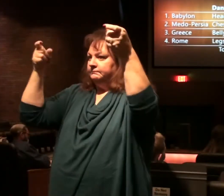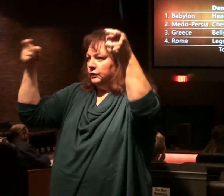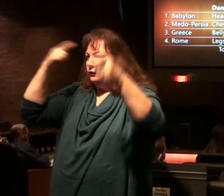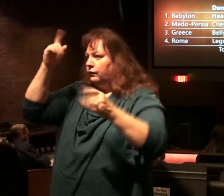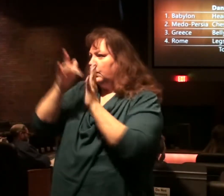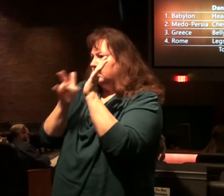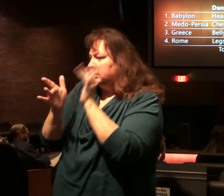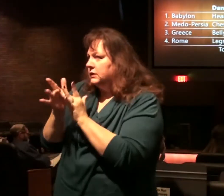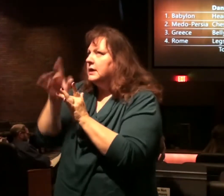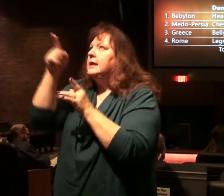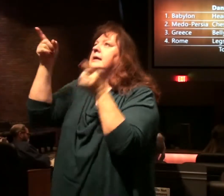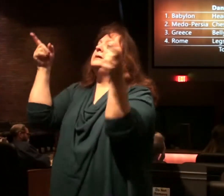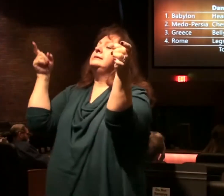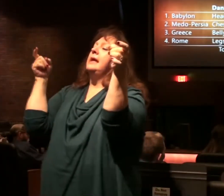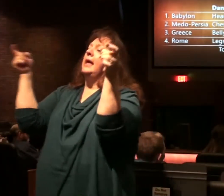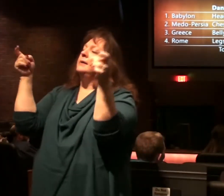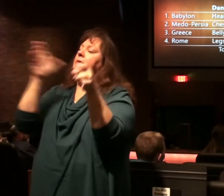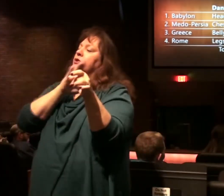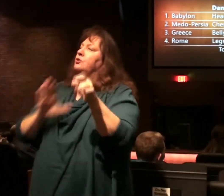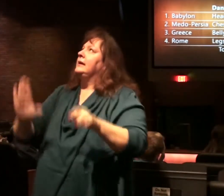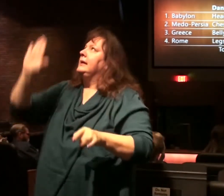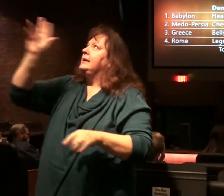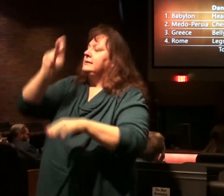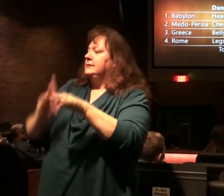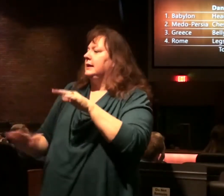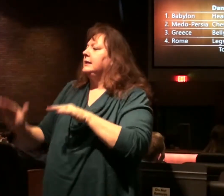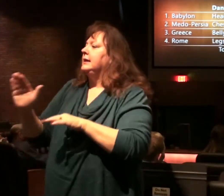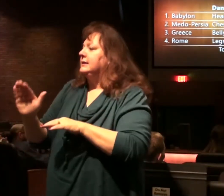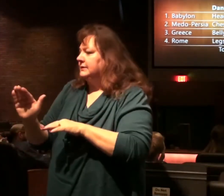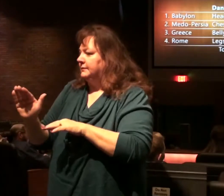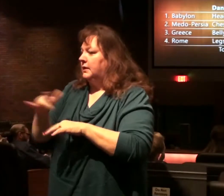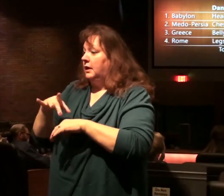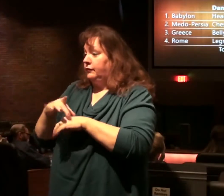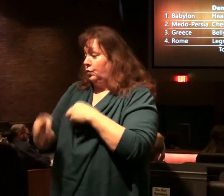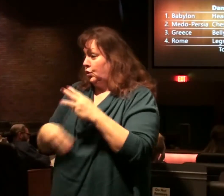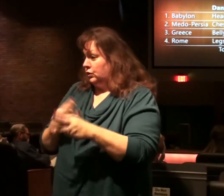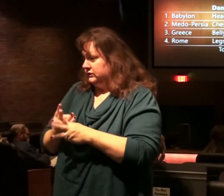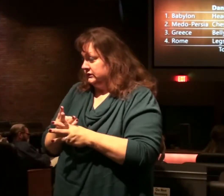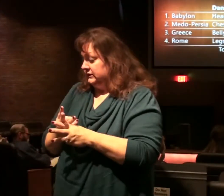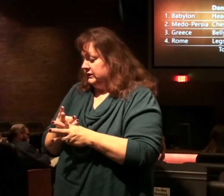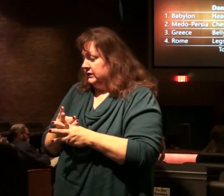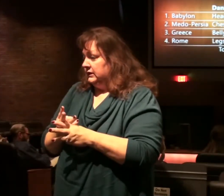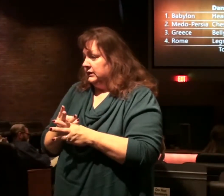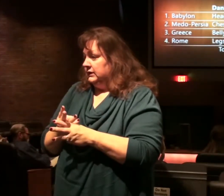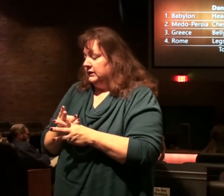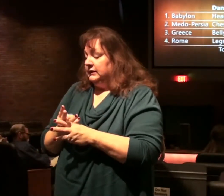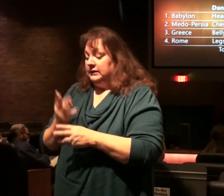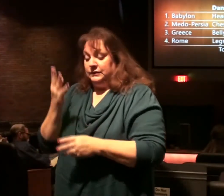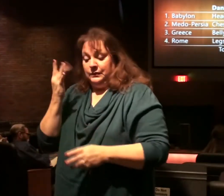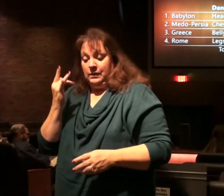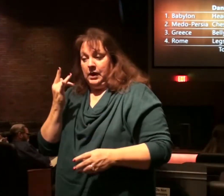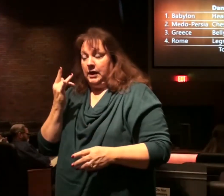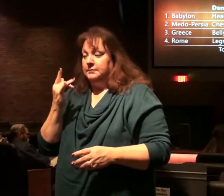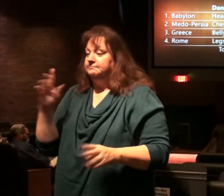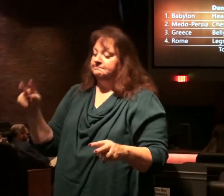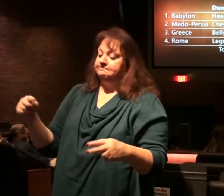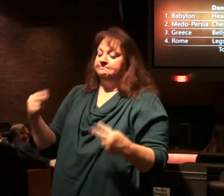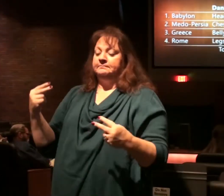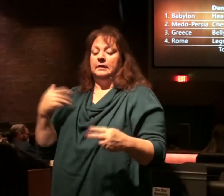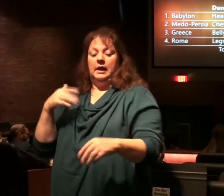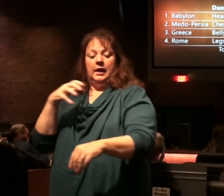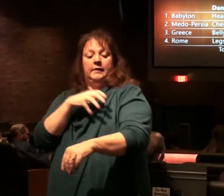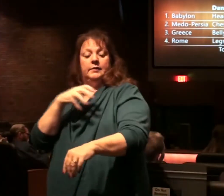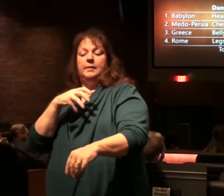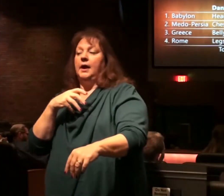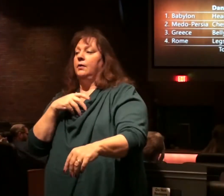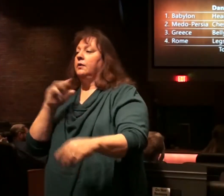He is administering Christ's kingdom on the world. And that's why ultimately he sees himself as having the power